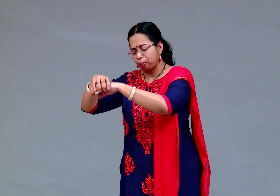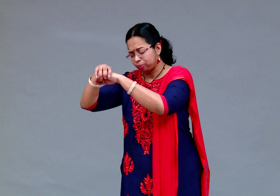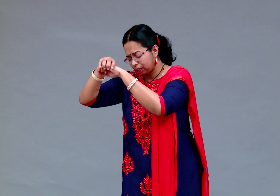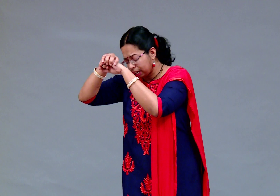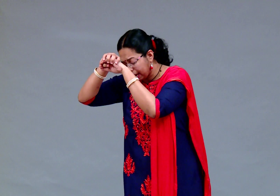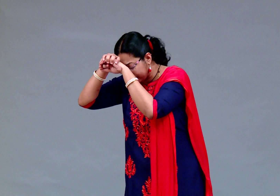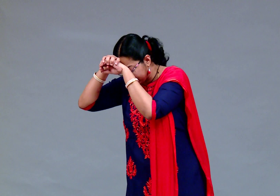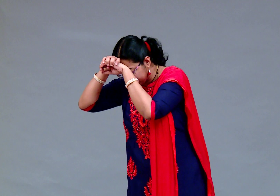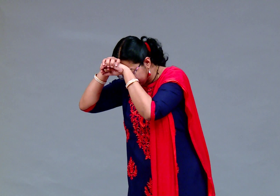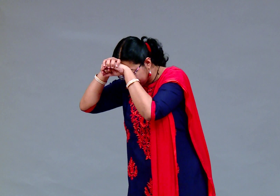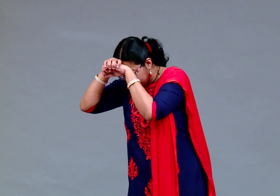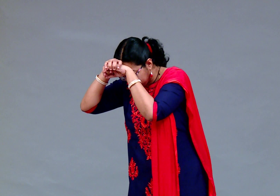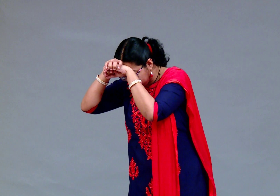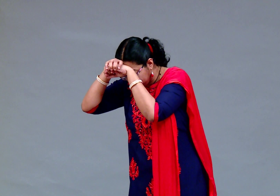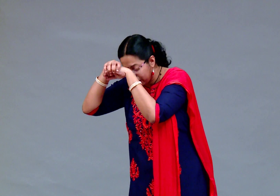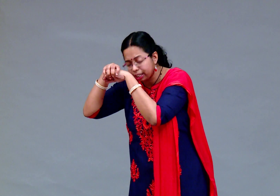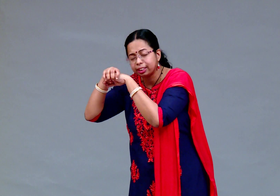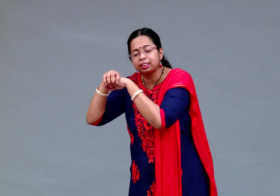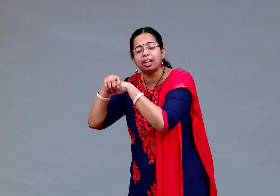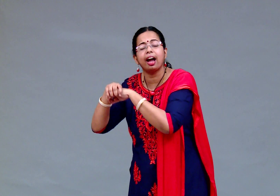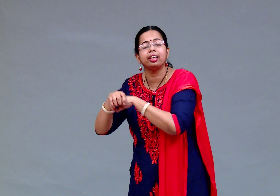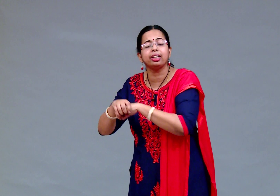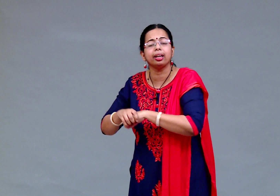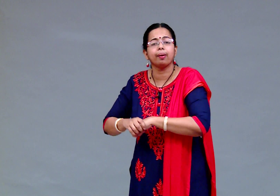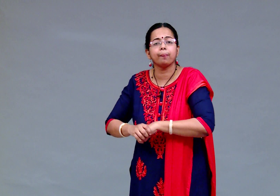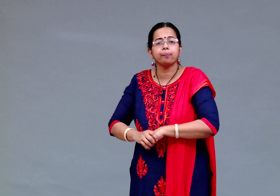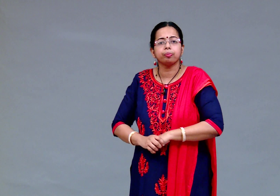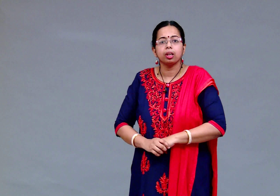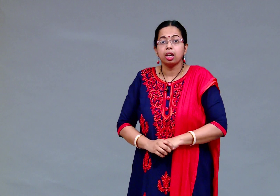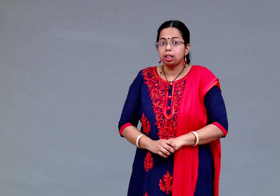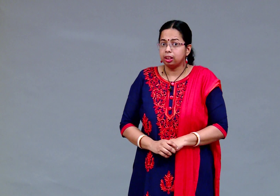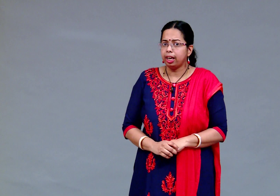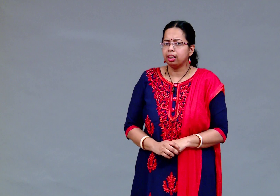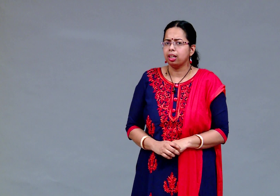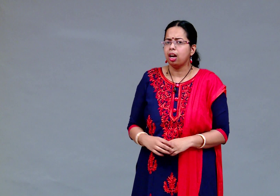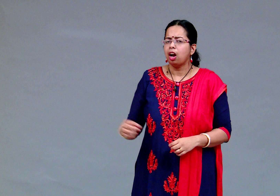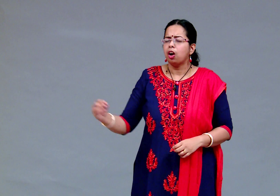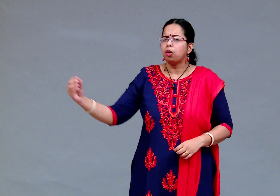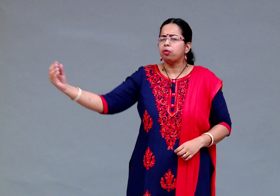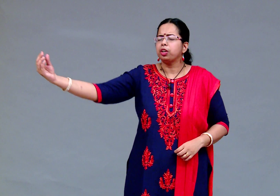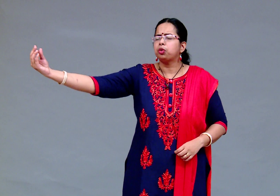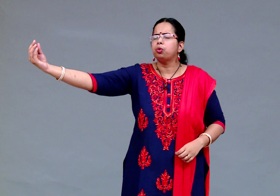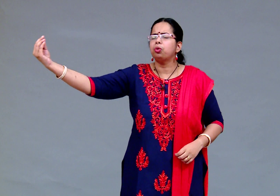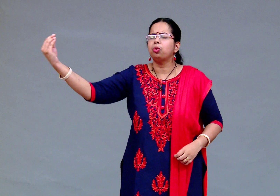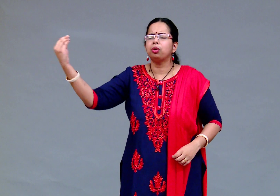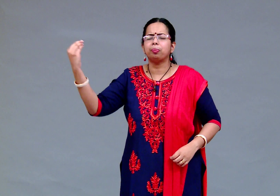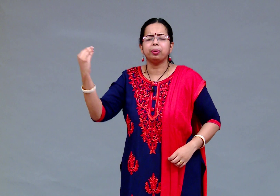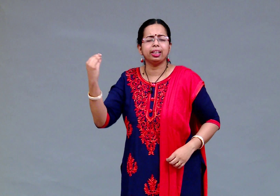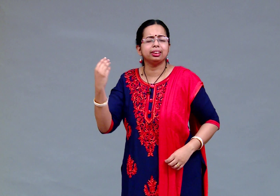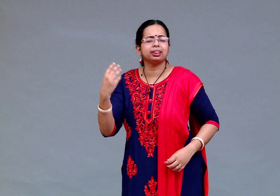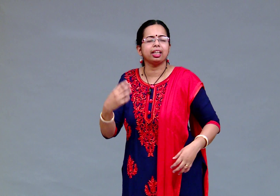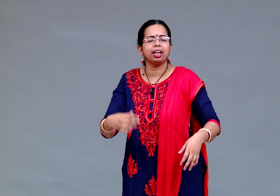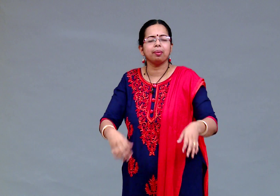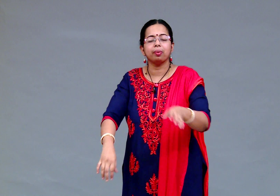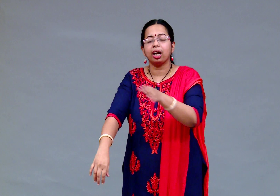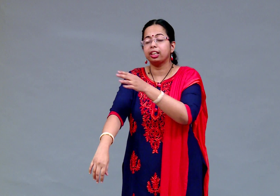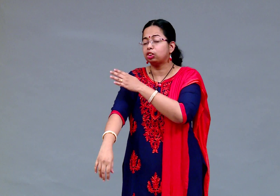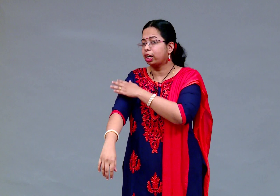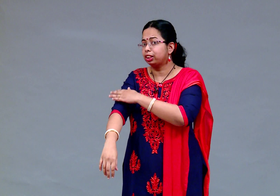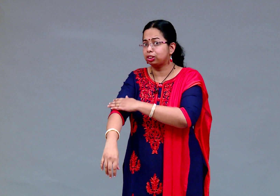like this very sadly then one cool breeze came and touched